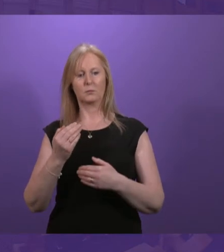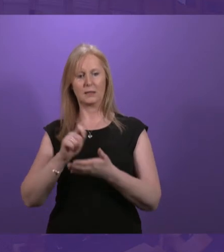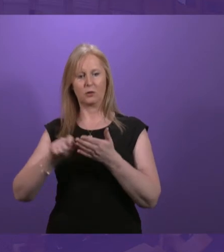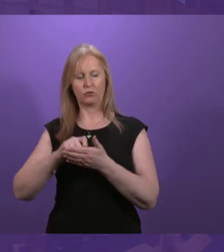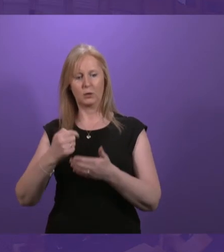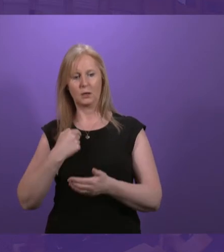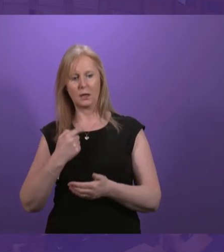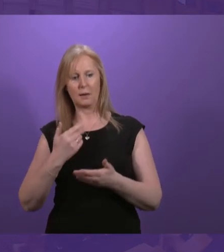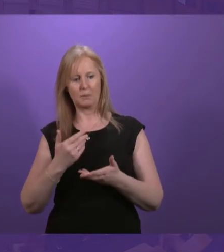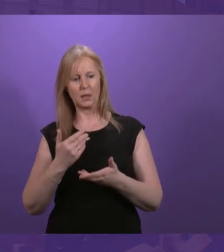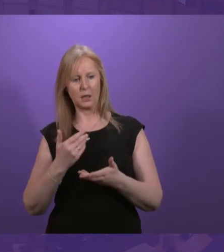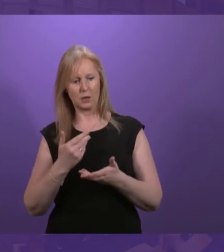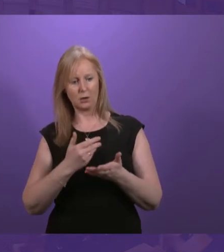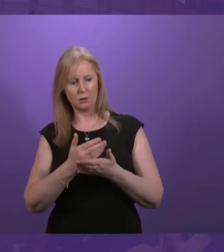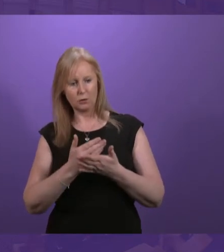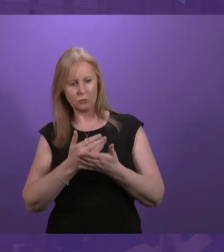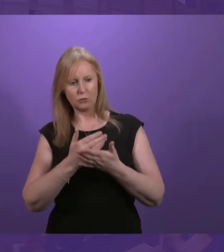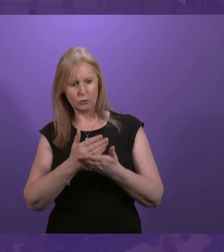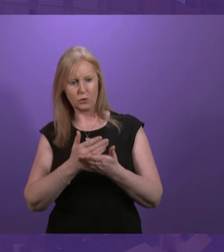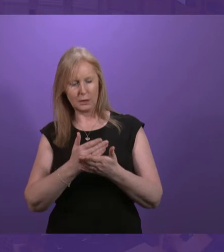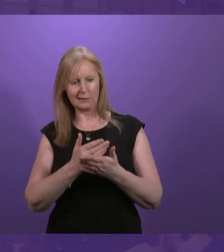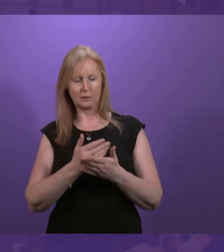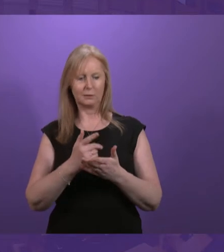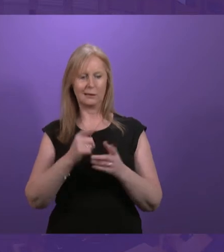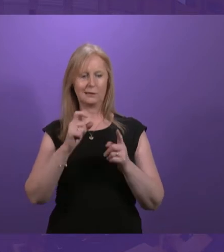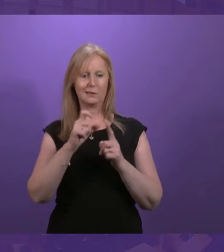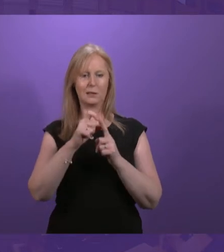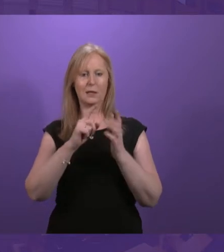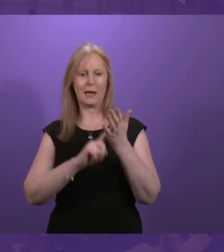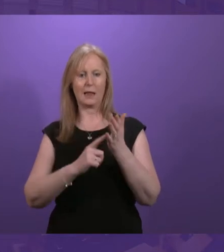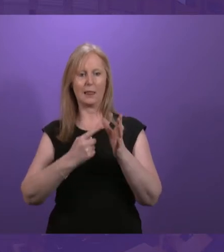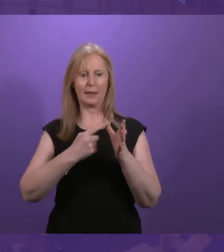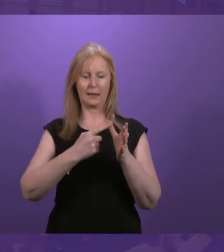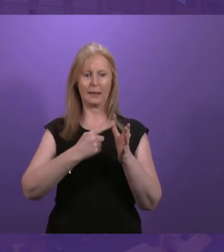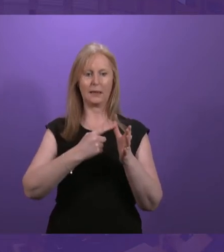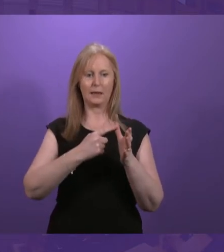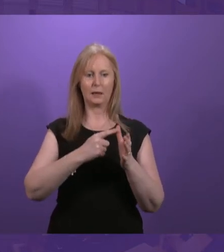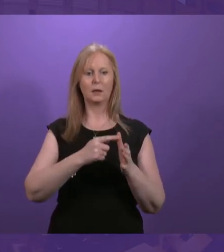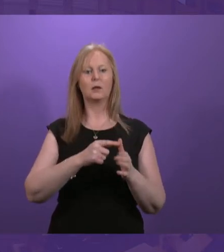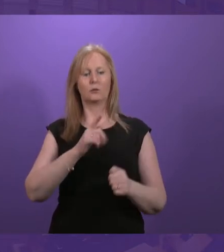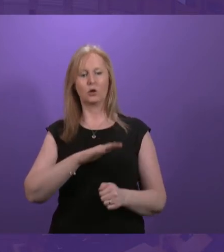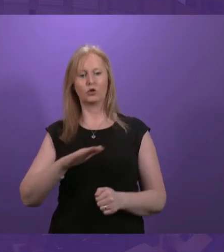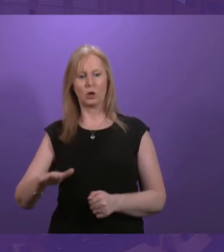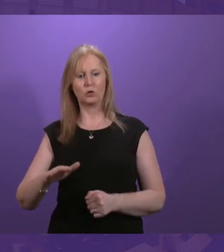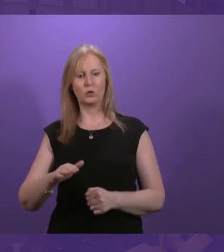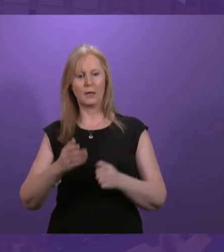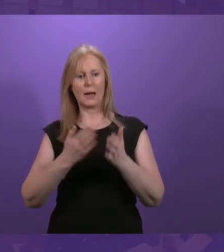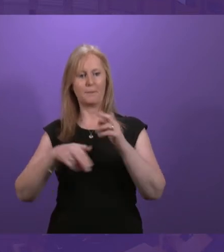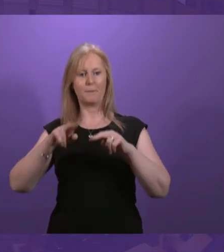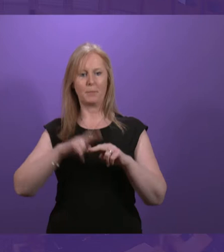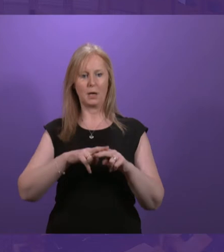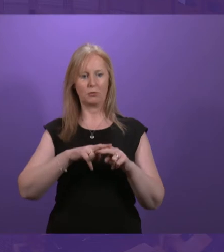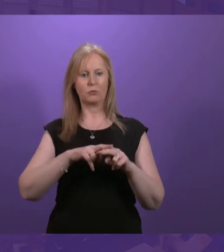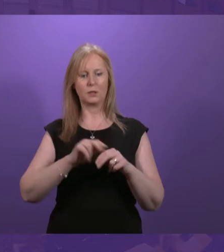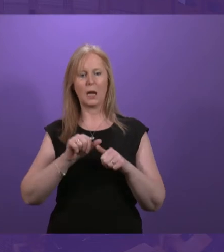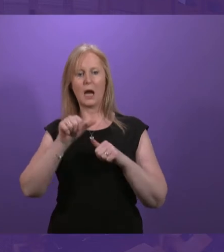common ground in our opposition to what was called the DLA takeaway, where DLA payments to children and their families were removed after protracted